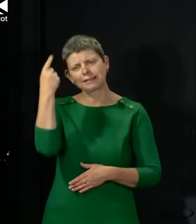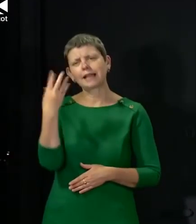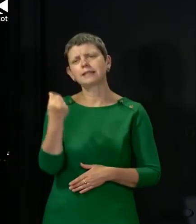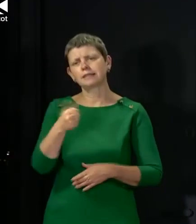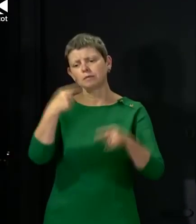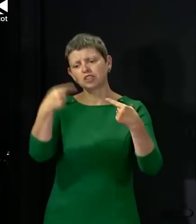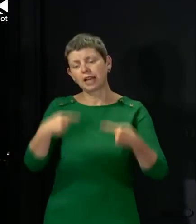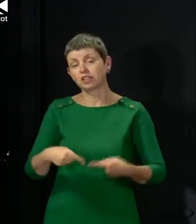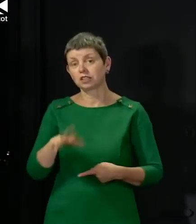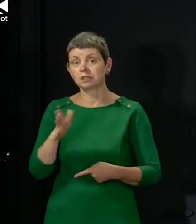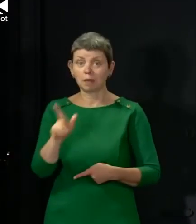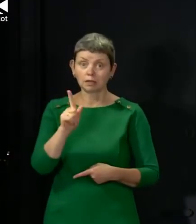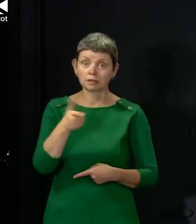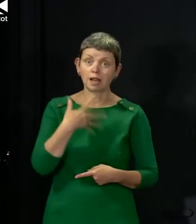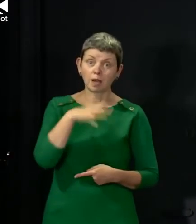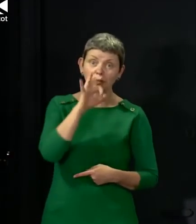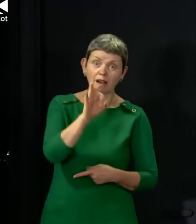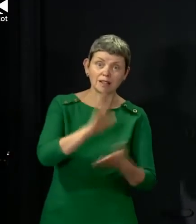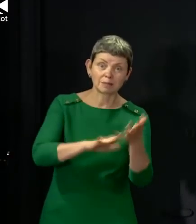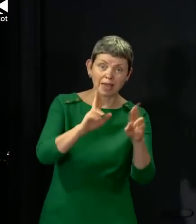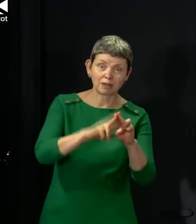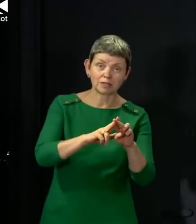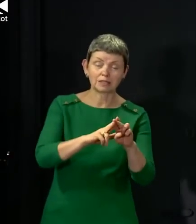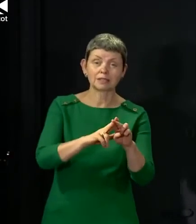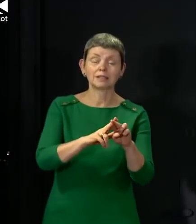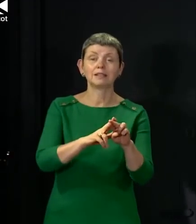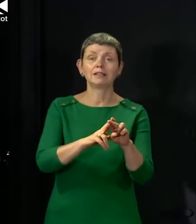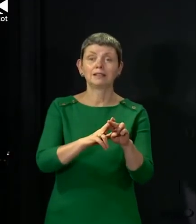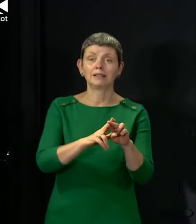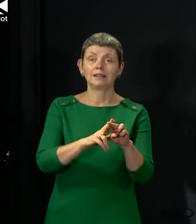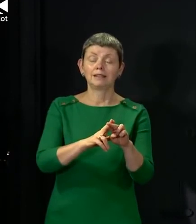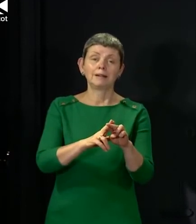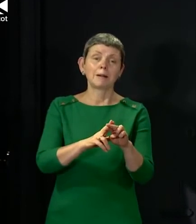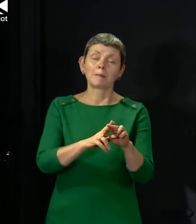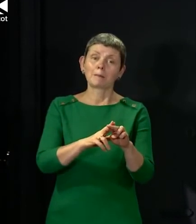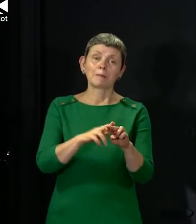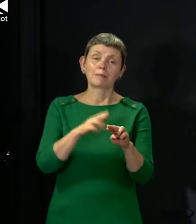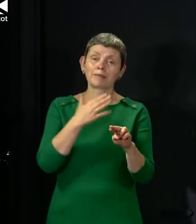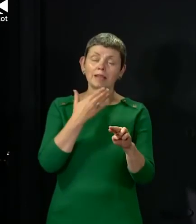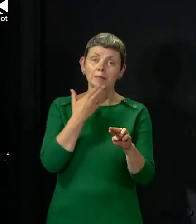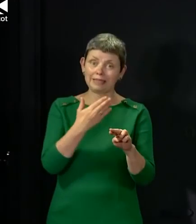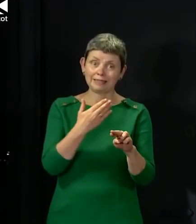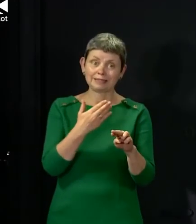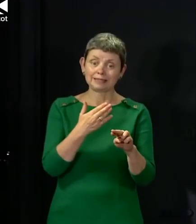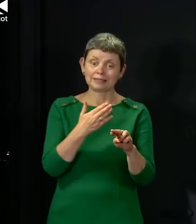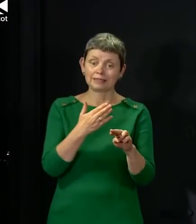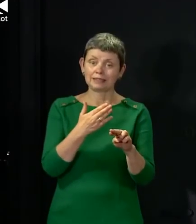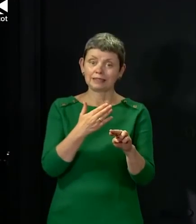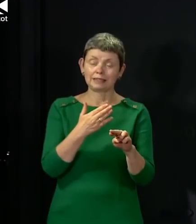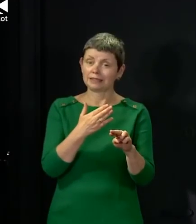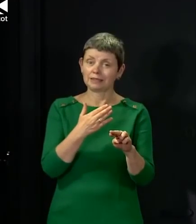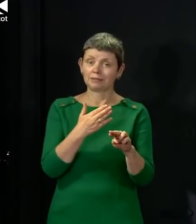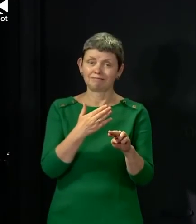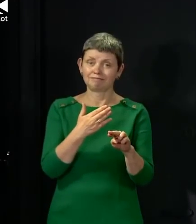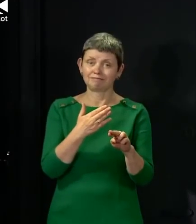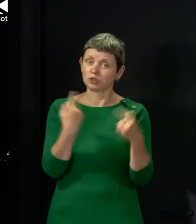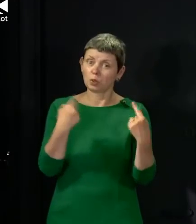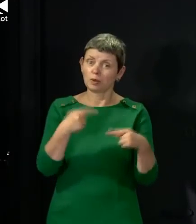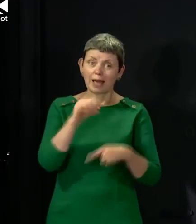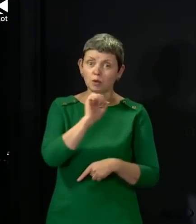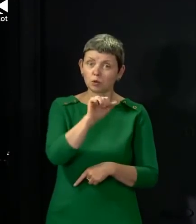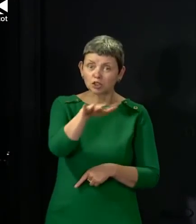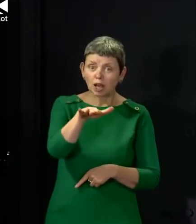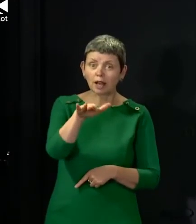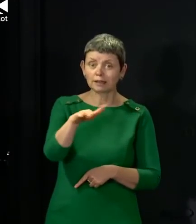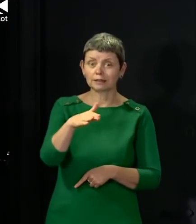ask parents as far as possible to not have your child be in situations that poses a